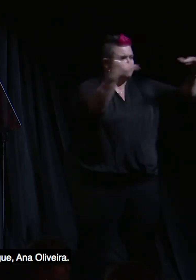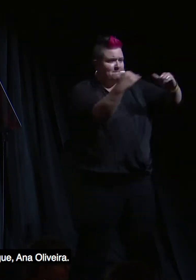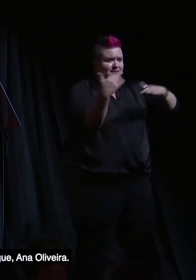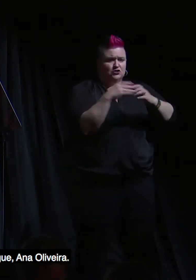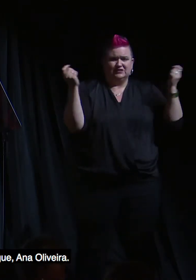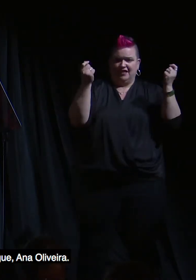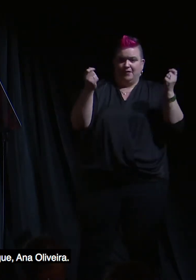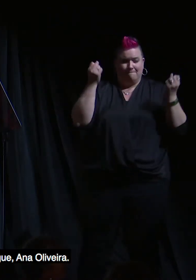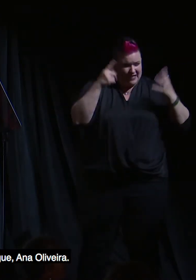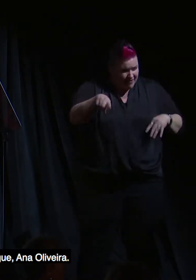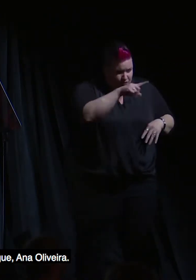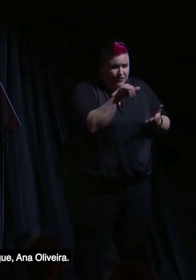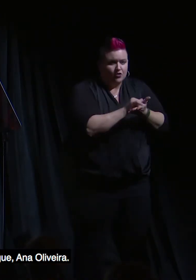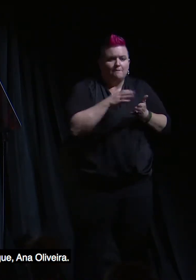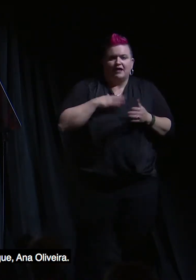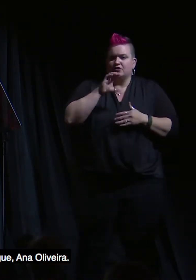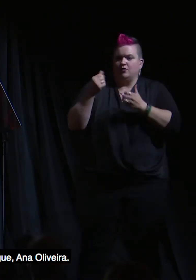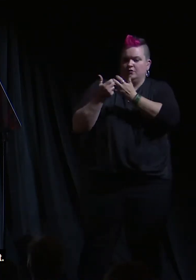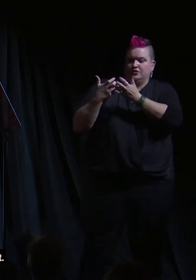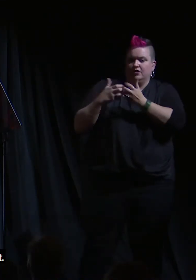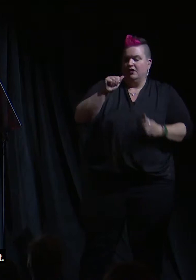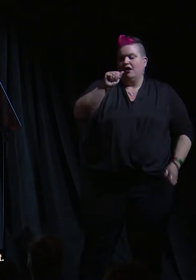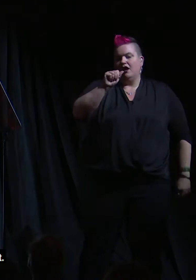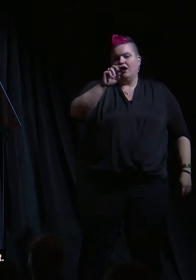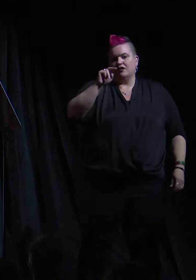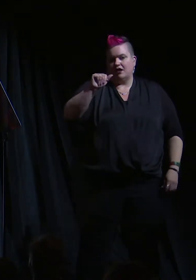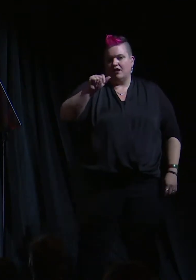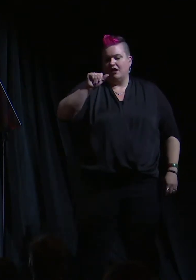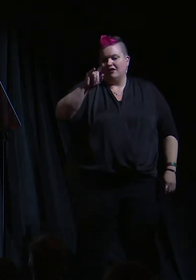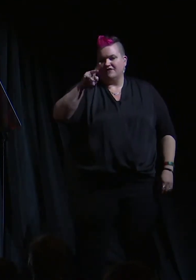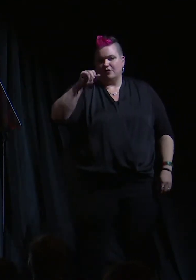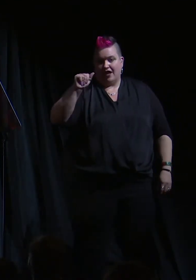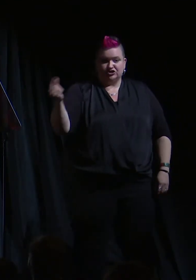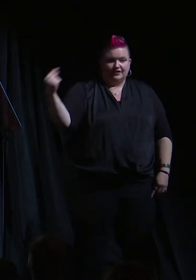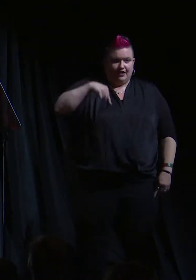you in New York know my colleague, Ana Oliveira. She is here with us tonight.